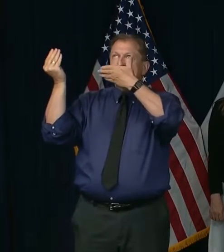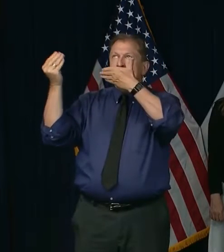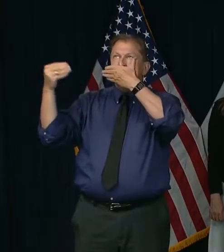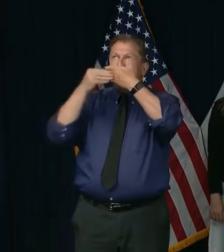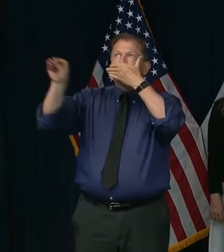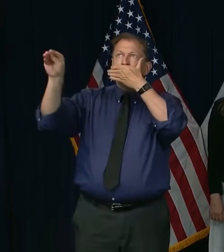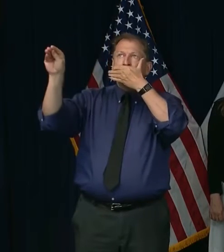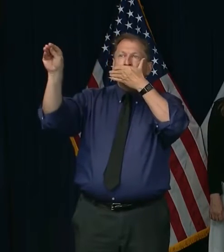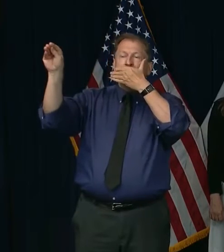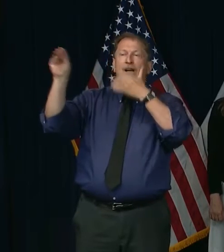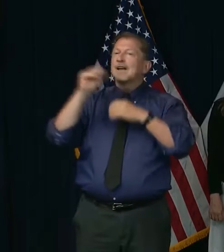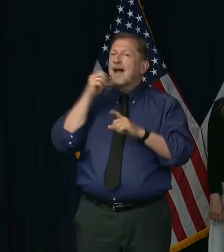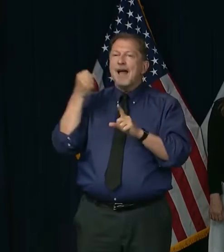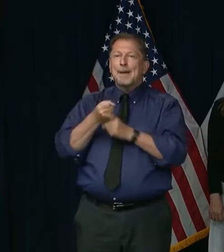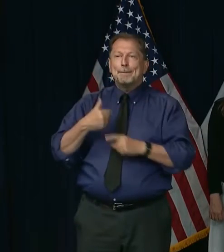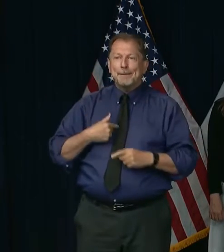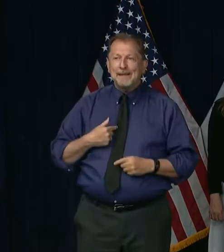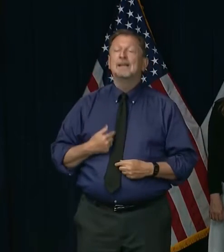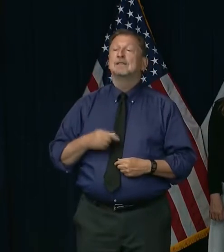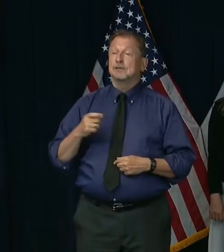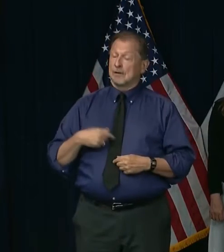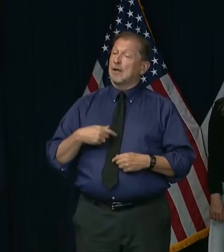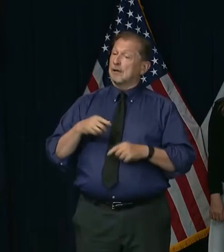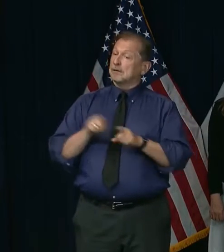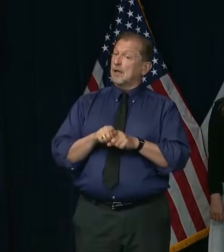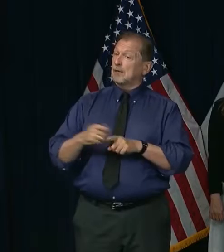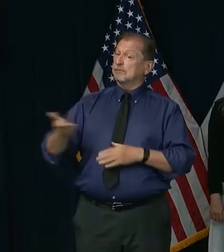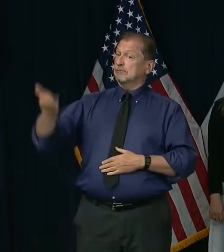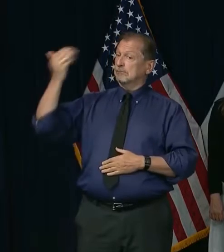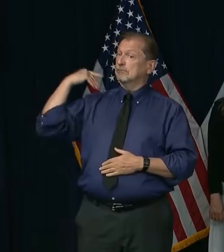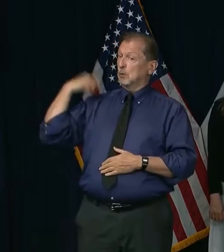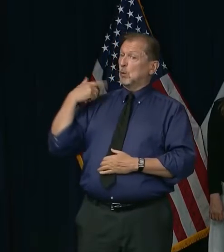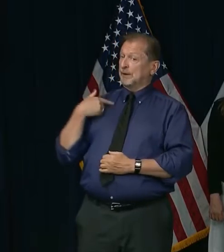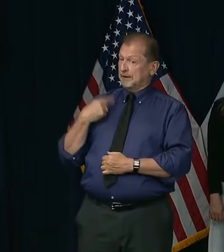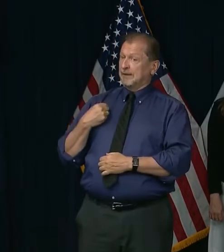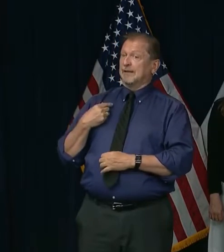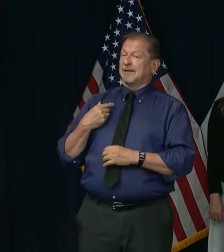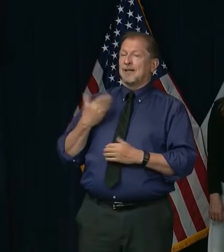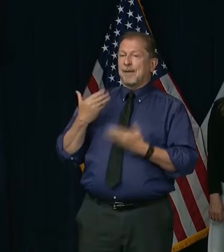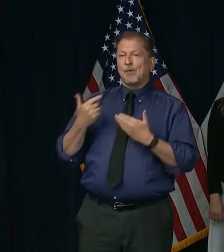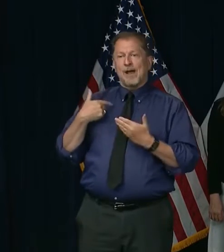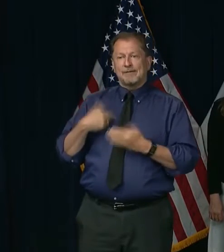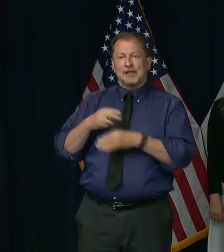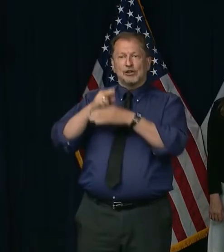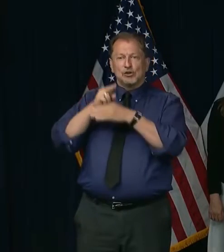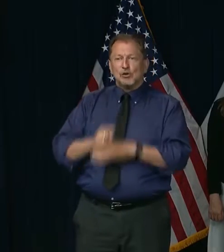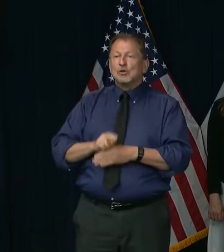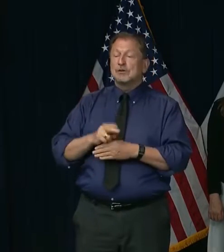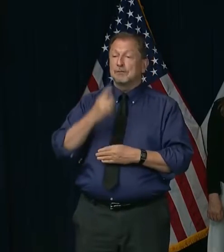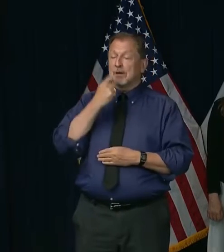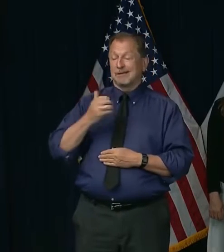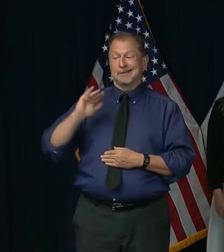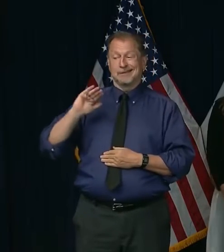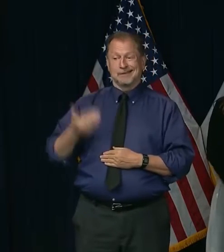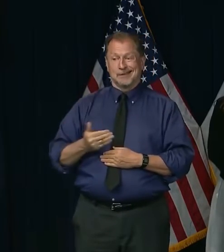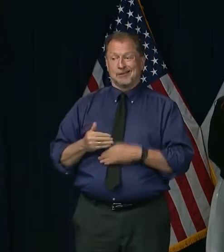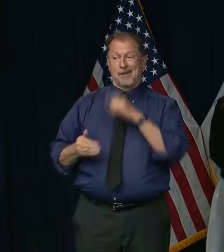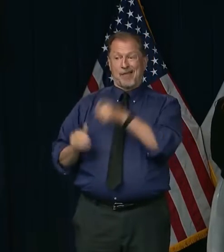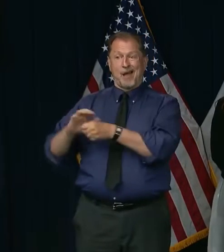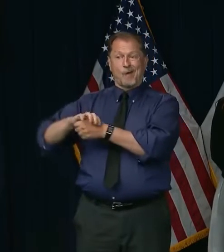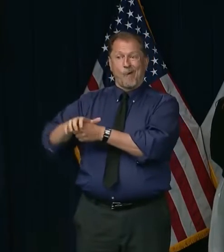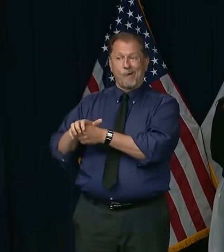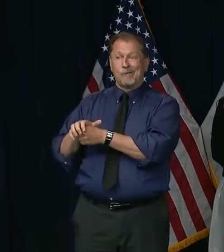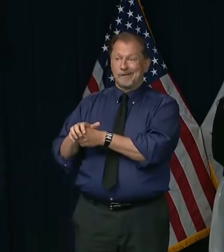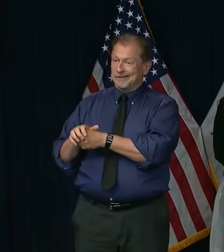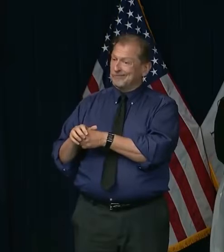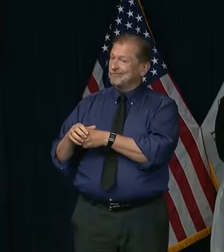continue to safely coexist with COVID. Maybe we need to get cozy with COVID because it looks like this virus might not be leaving